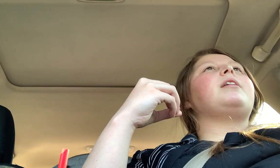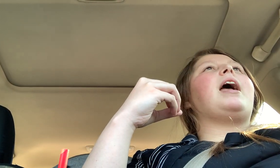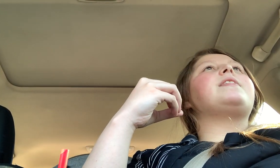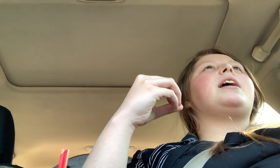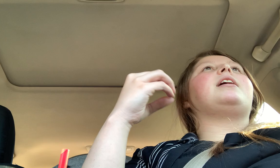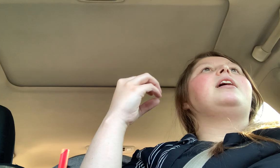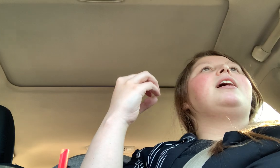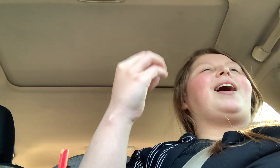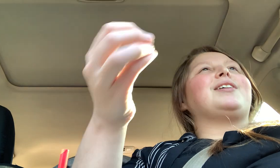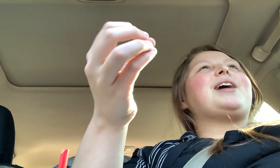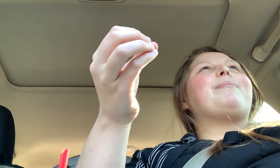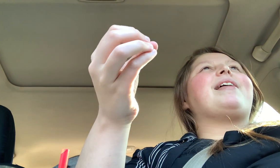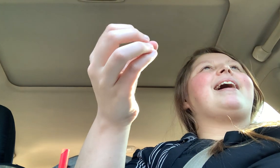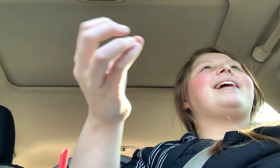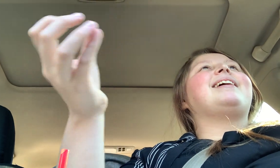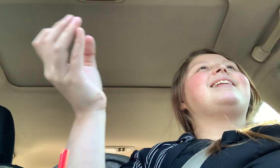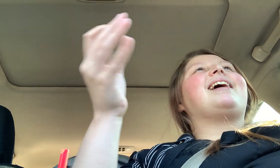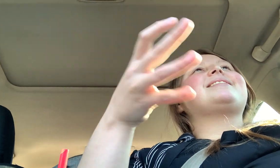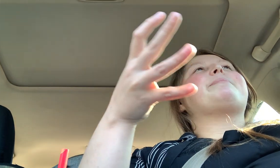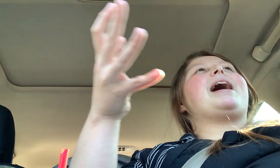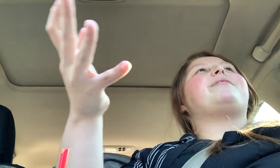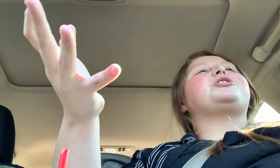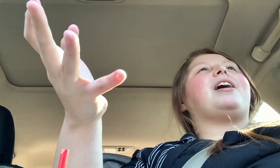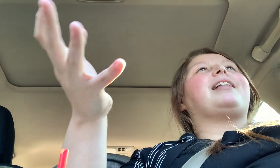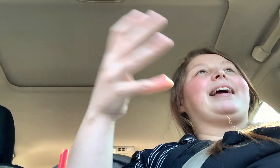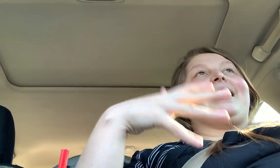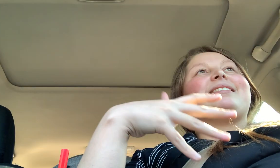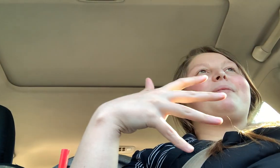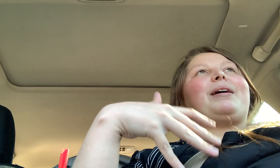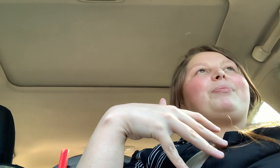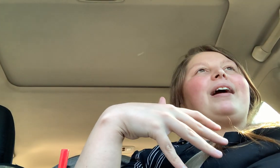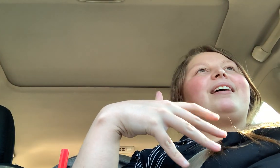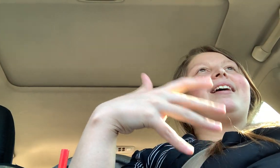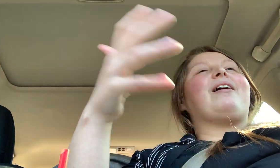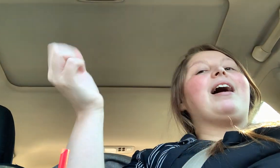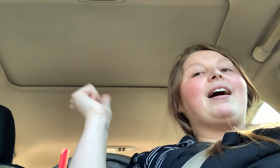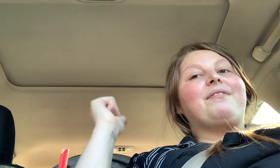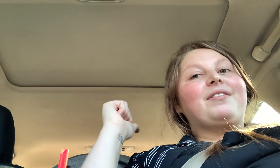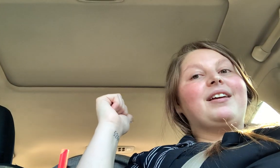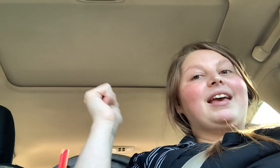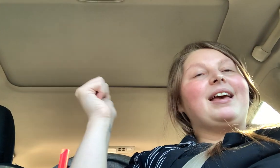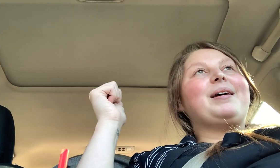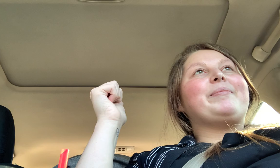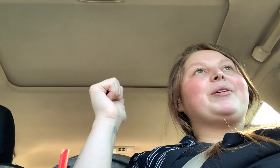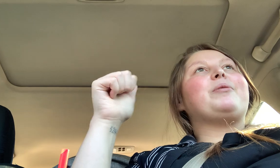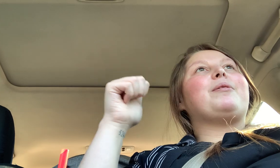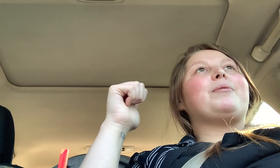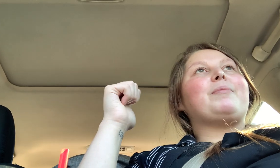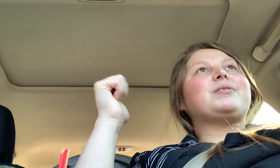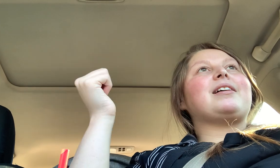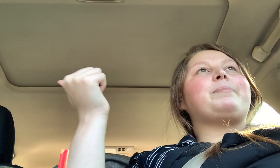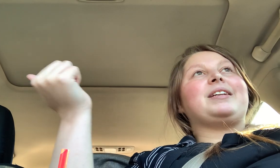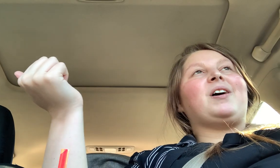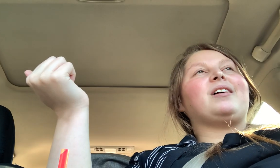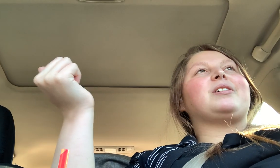And then on top of that, next time I have a child, like next time I get pregnant, I'll have him who will most likely be a toddler